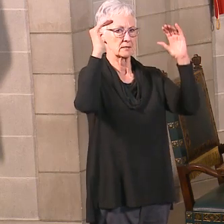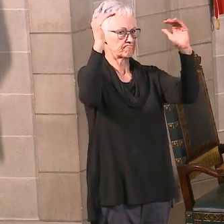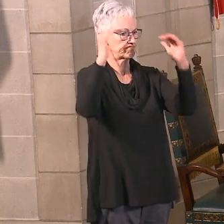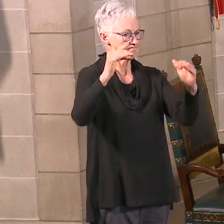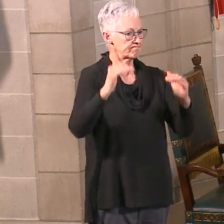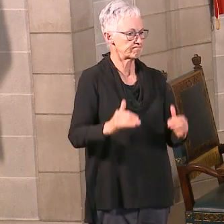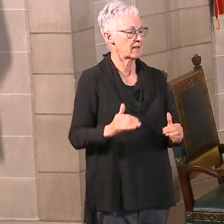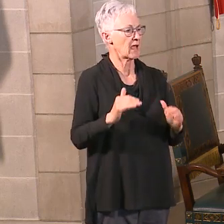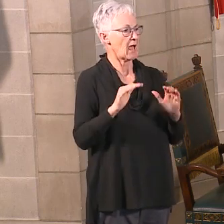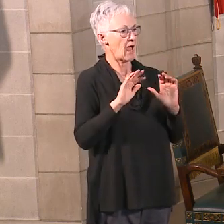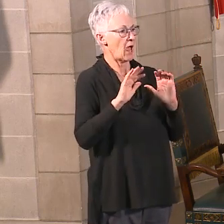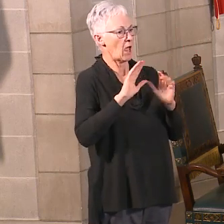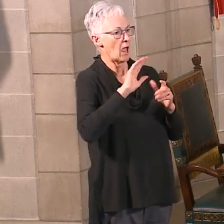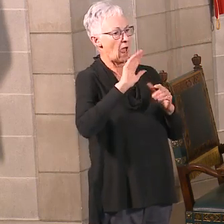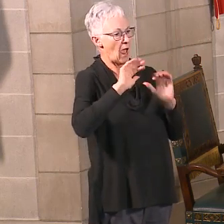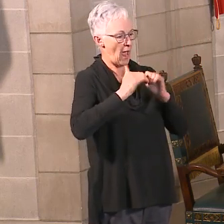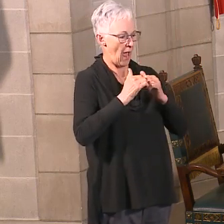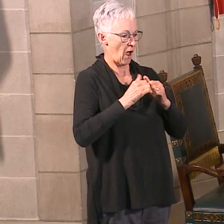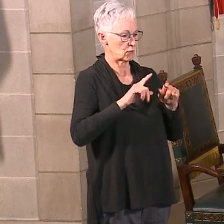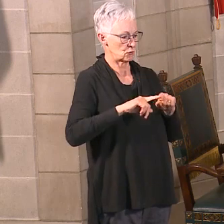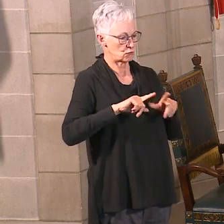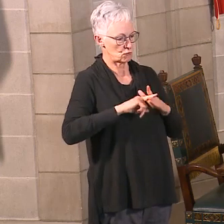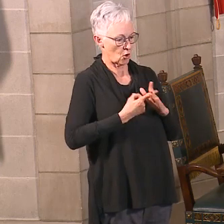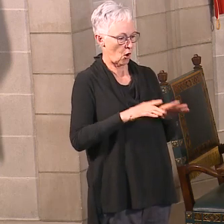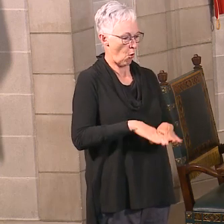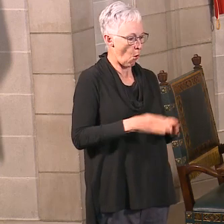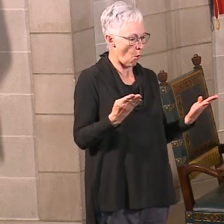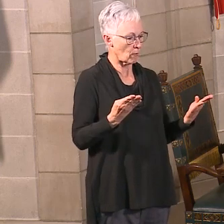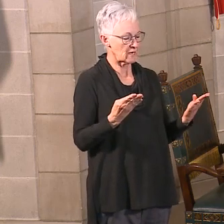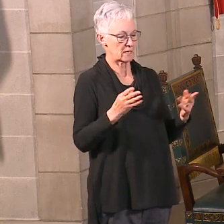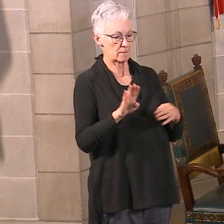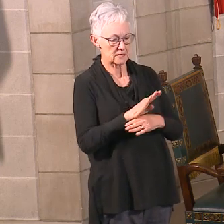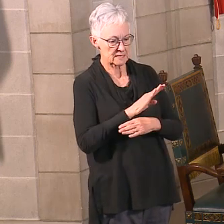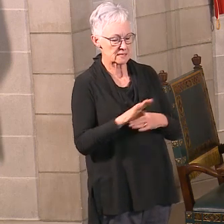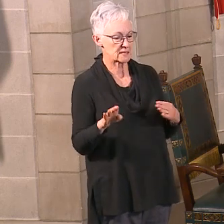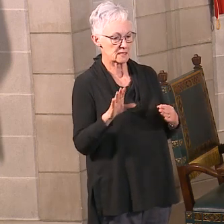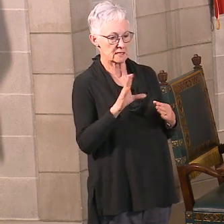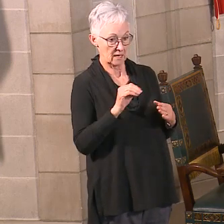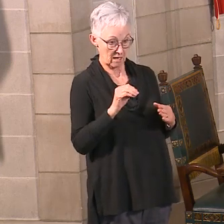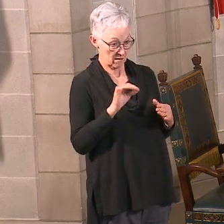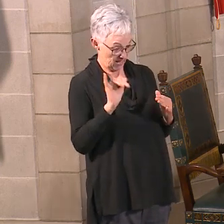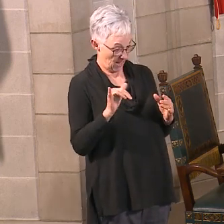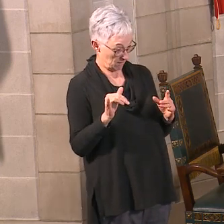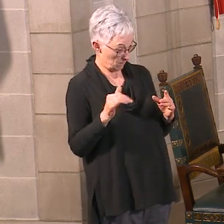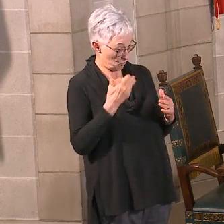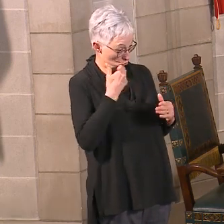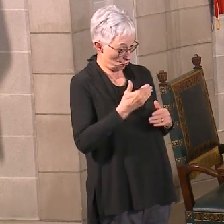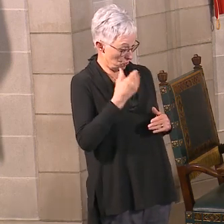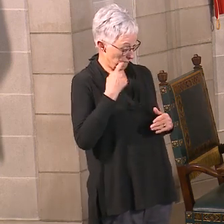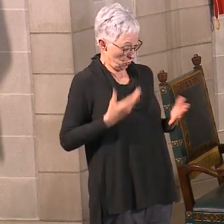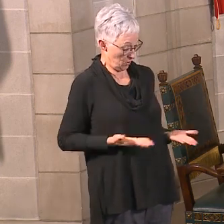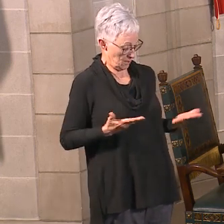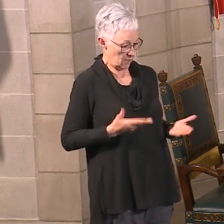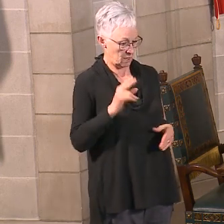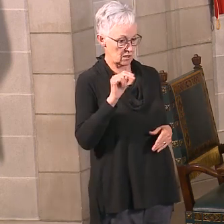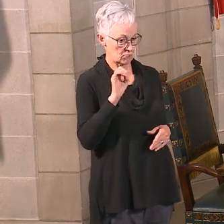How realistic is it for Nebraska? So again, I think we talked about this already. We think the phased-in approach the President